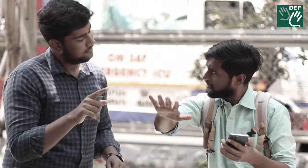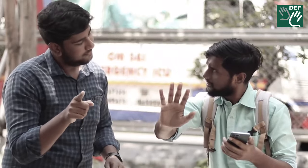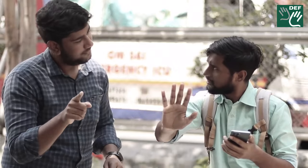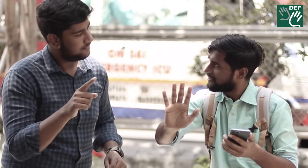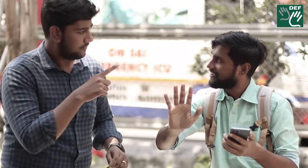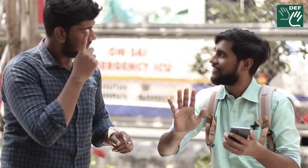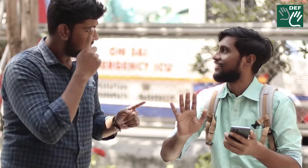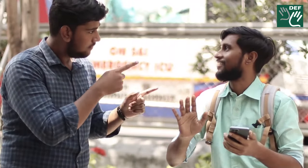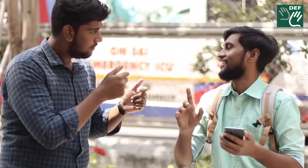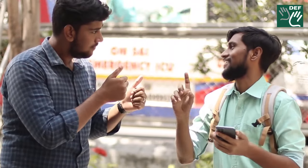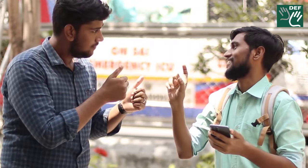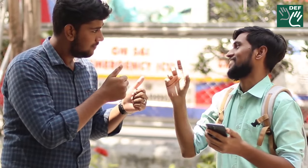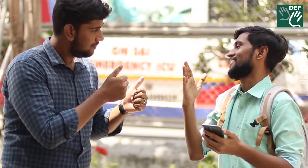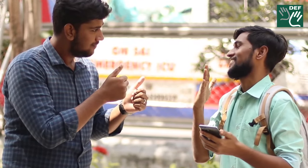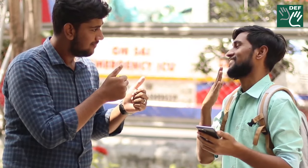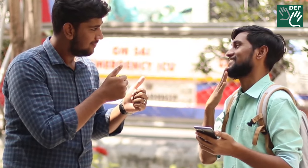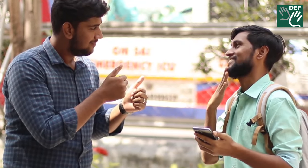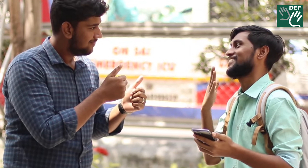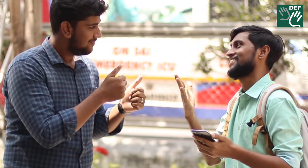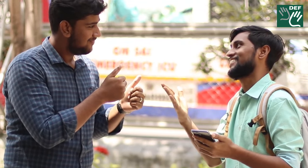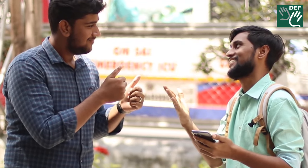you understood? Okay. Oh, thanks a lot!